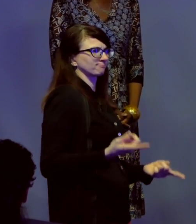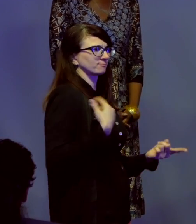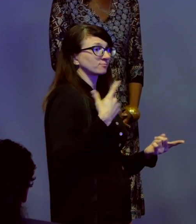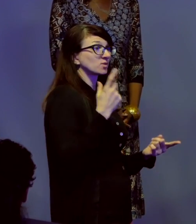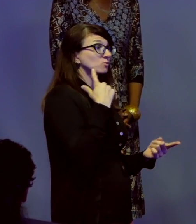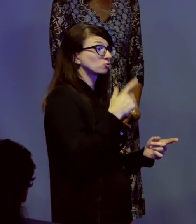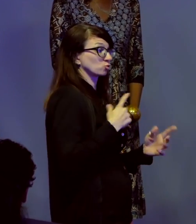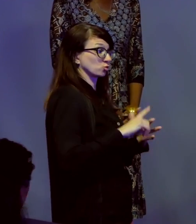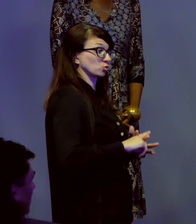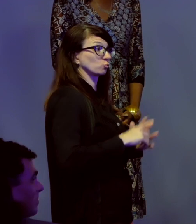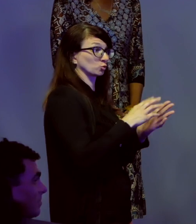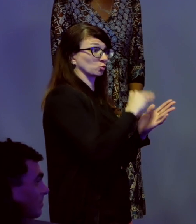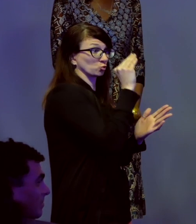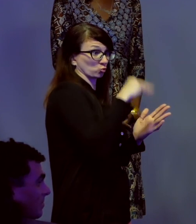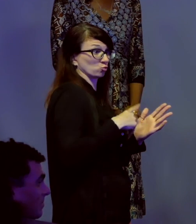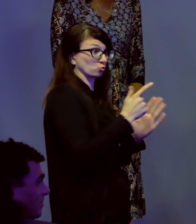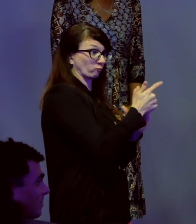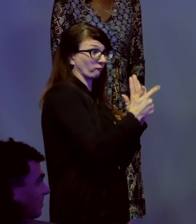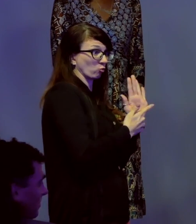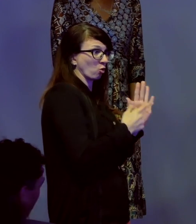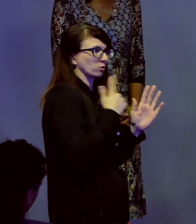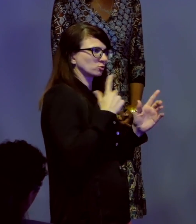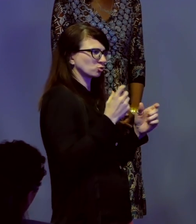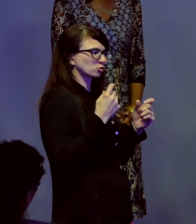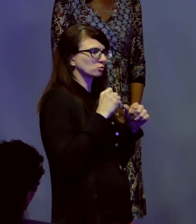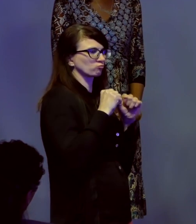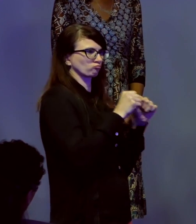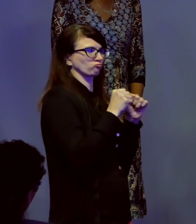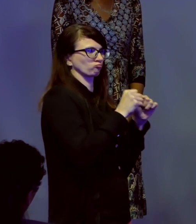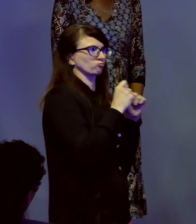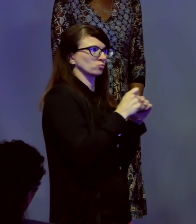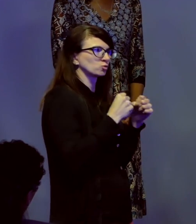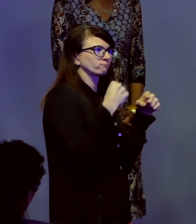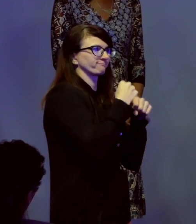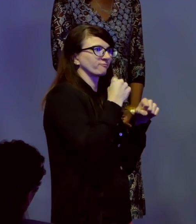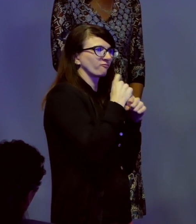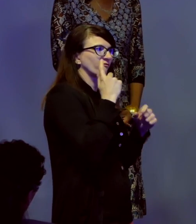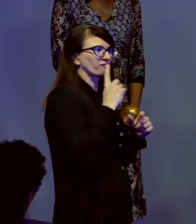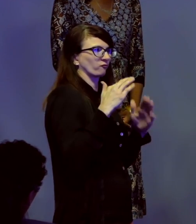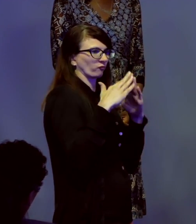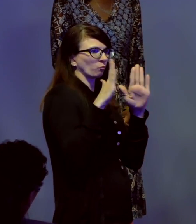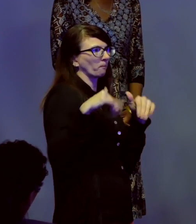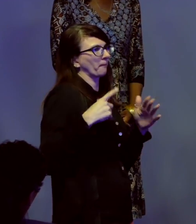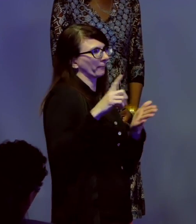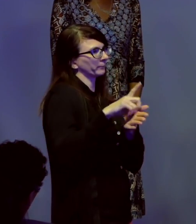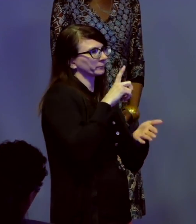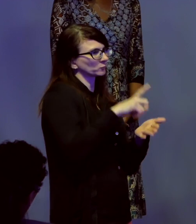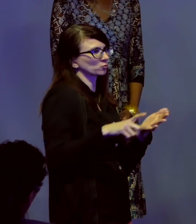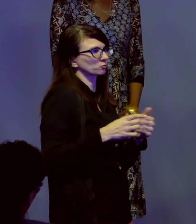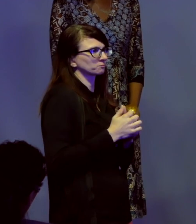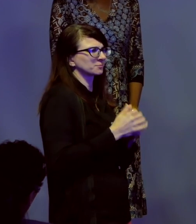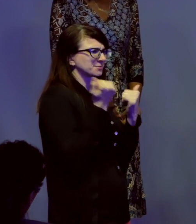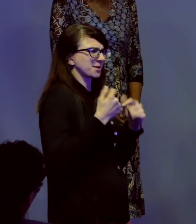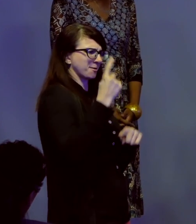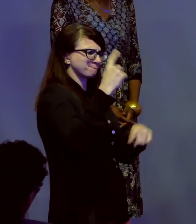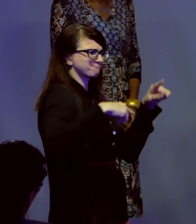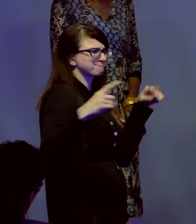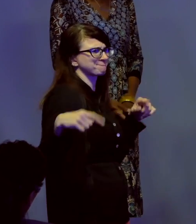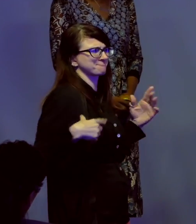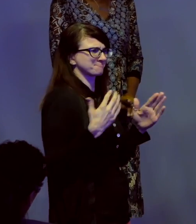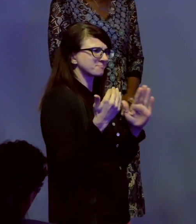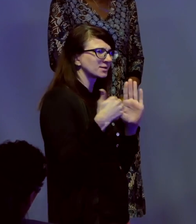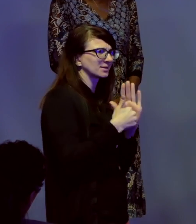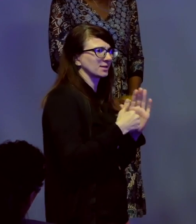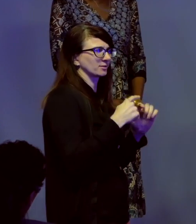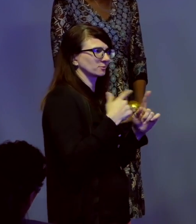she has worked to combat housing discrimination. Today, she handles a myriad of cases on issues such as sexual